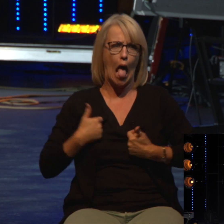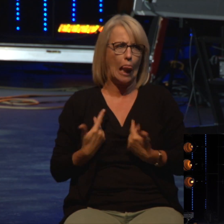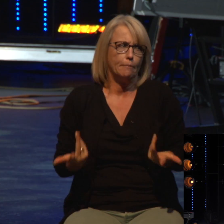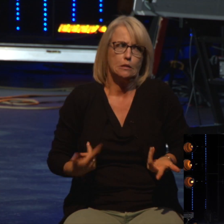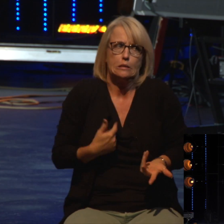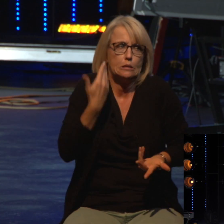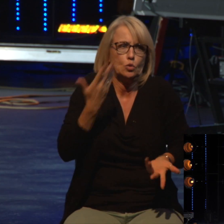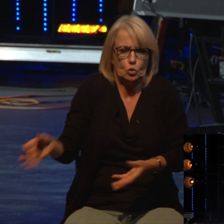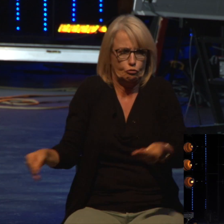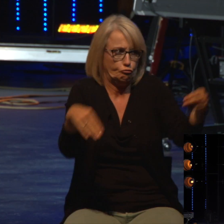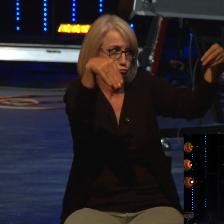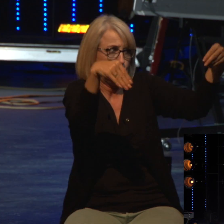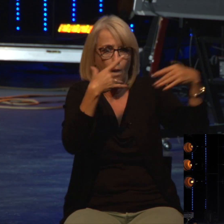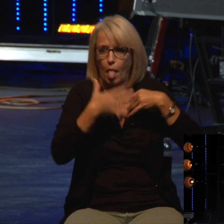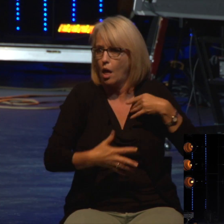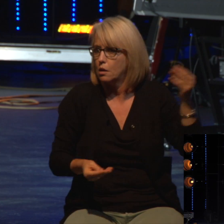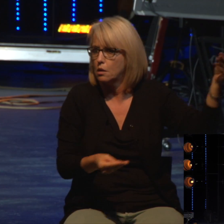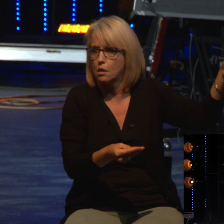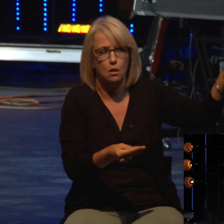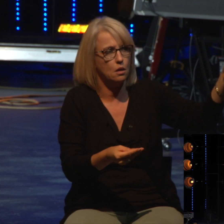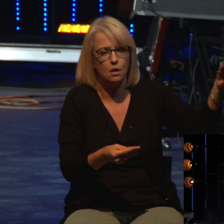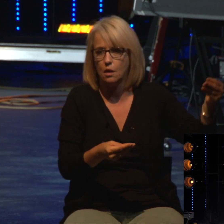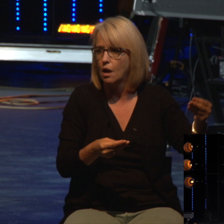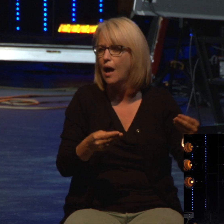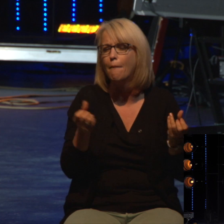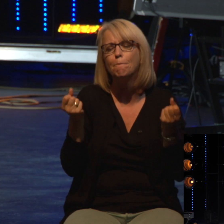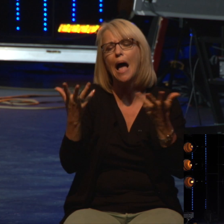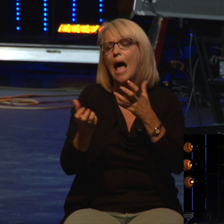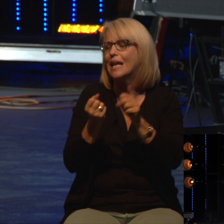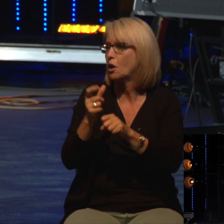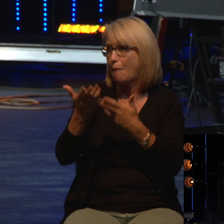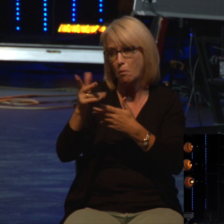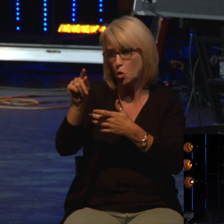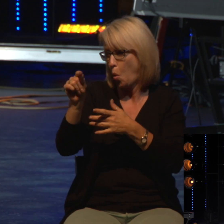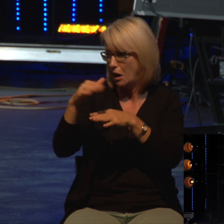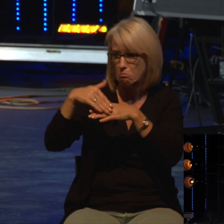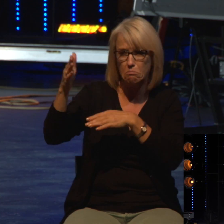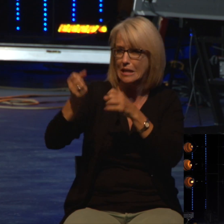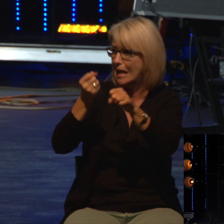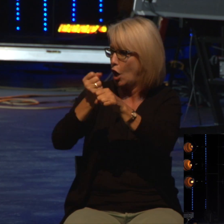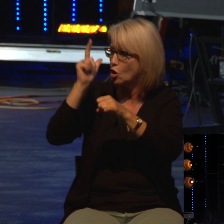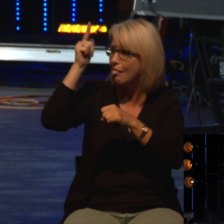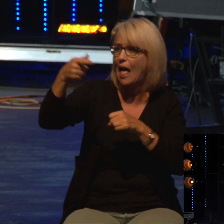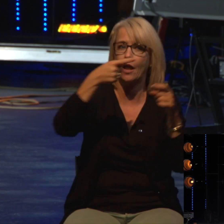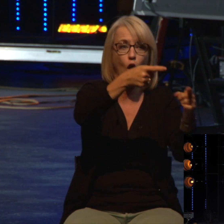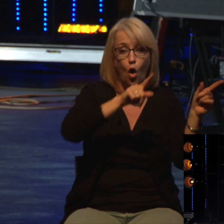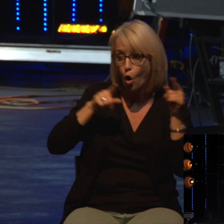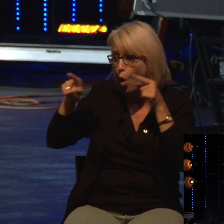field. But it was years later, probably over 20 years later, that they went down to Egypt to buy